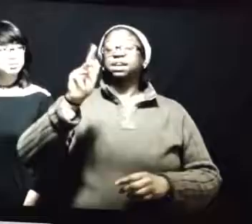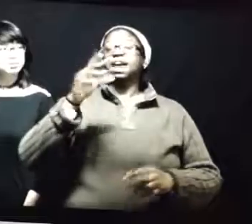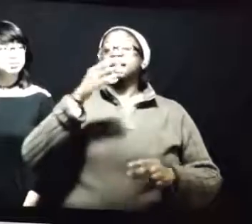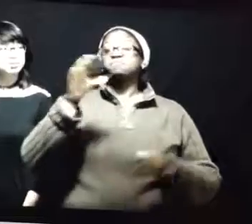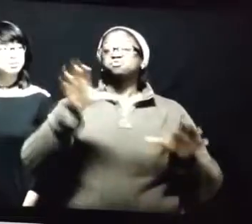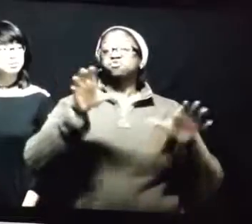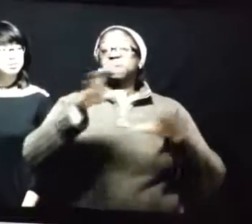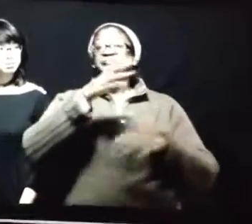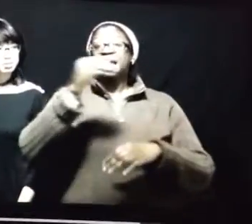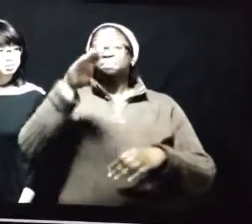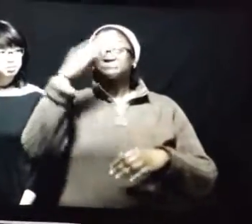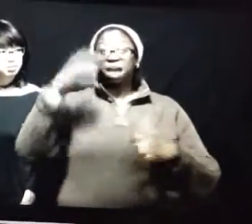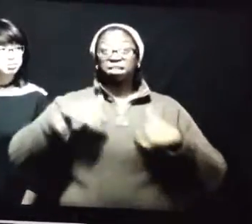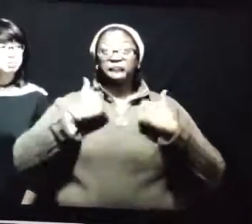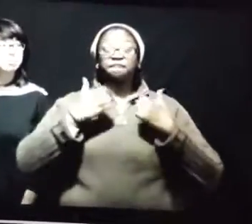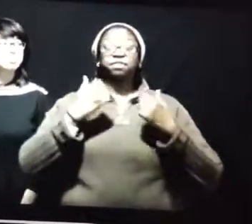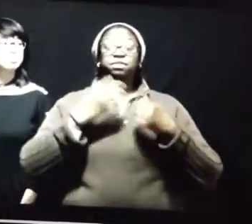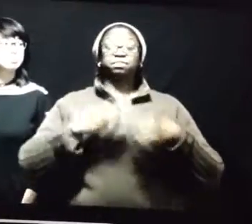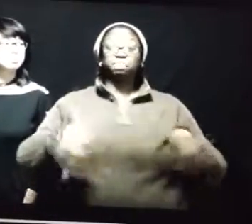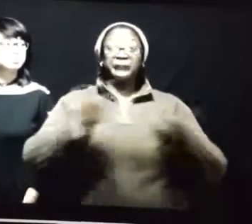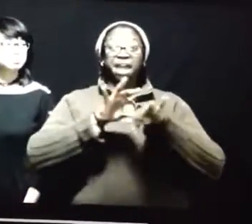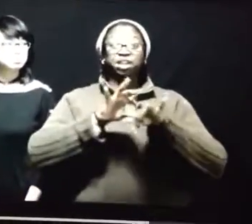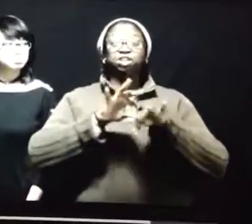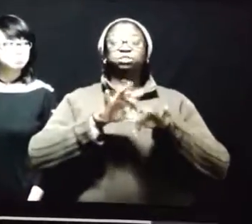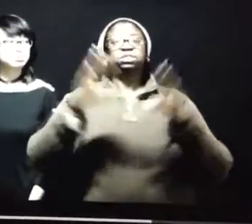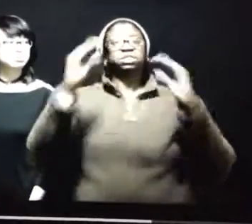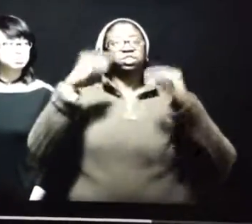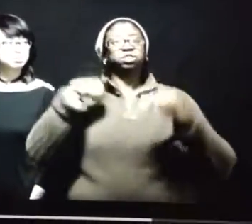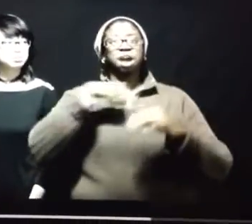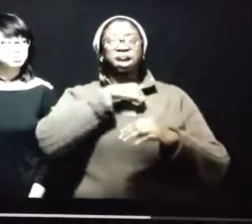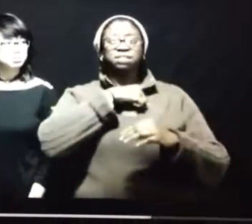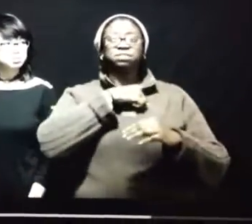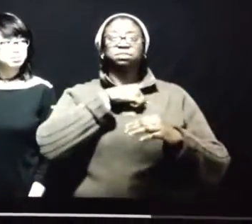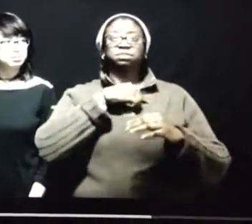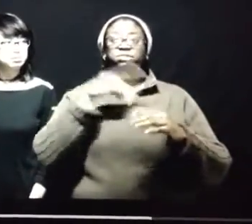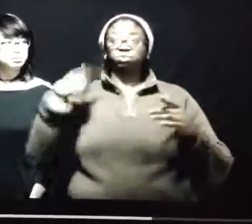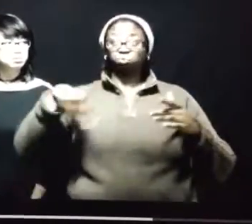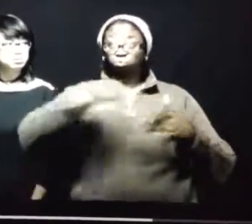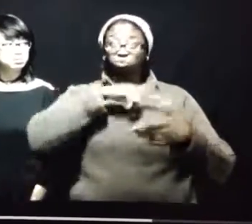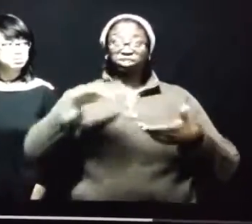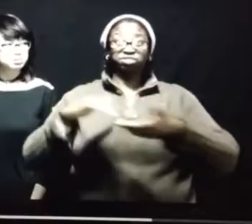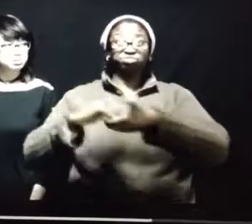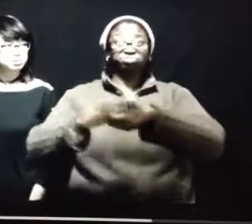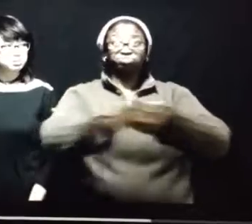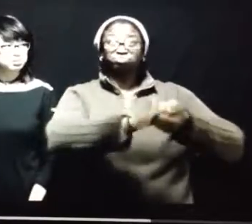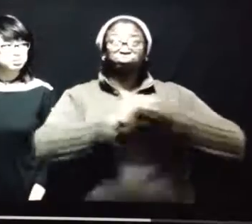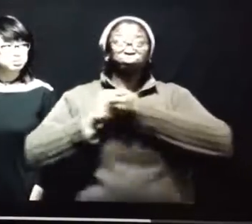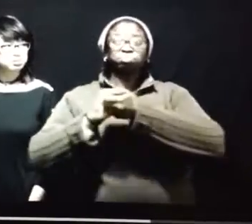show respect and honor one another's existence. Standing Rock and Black Lives Matter,